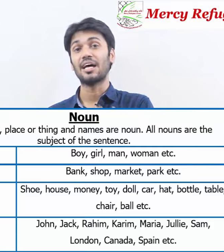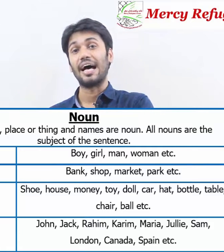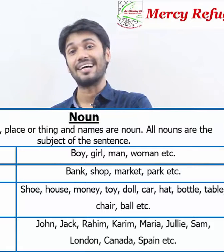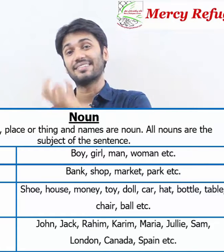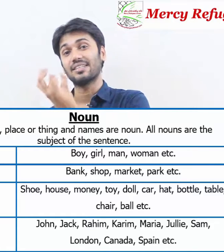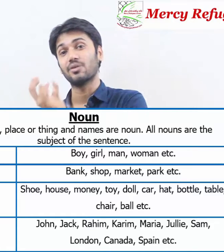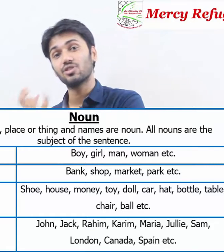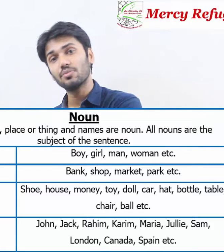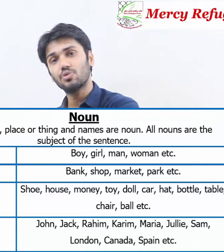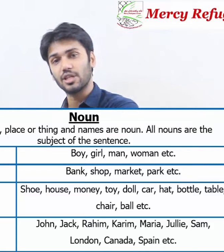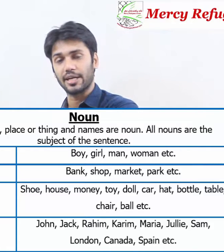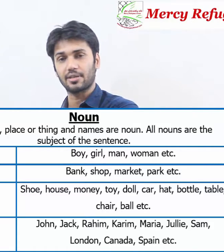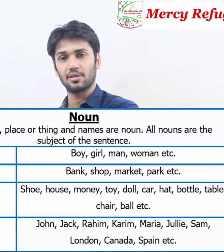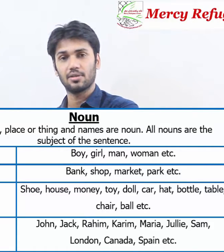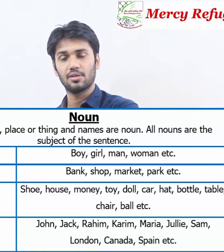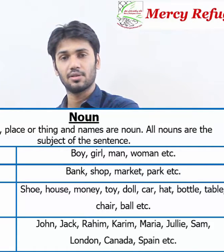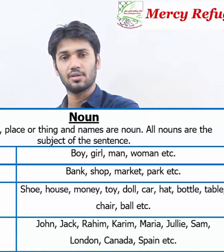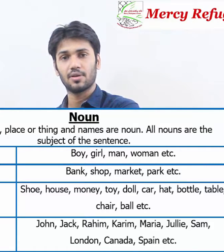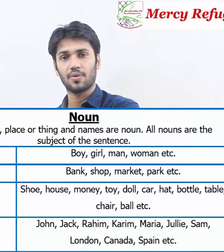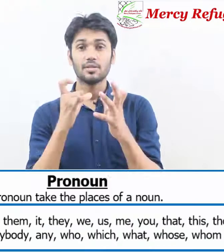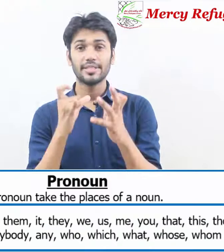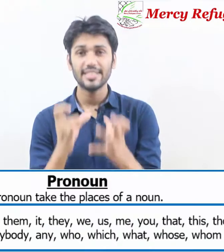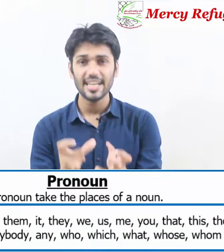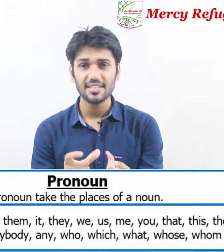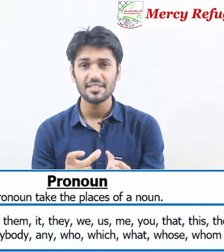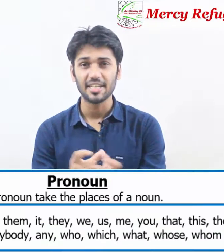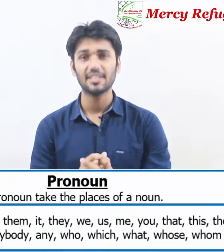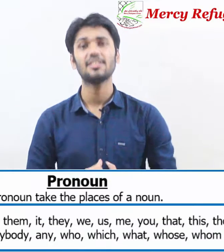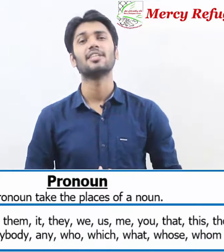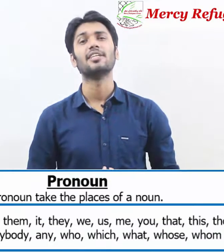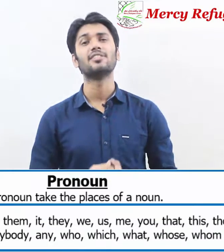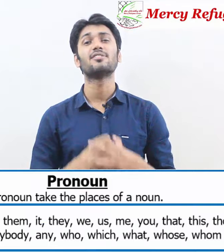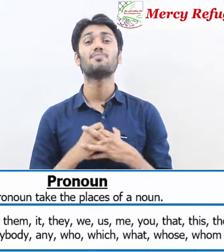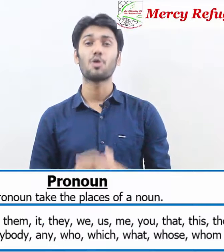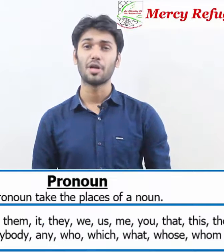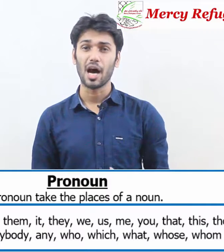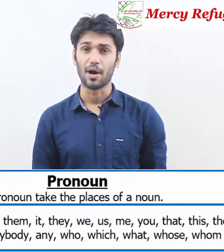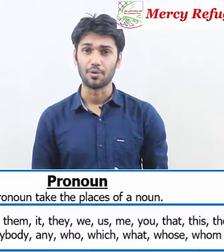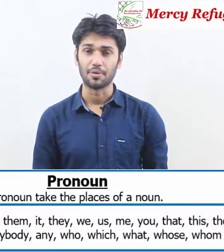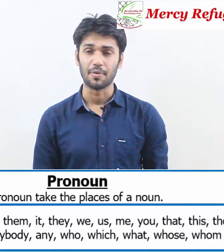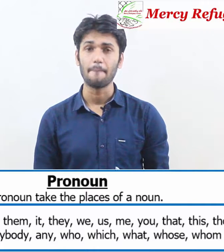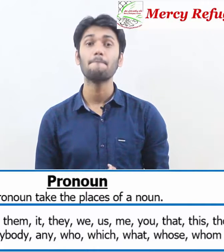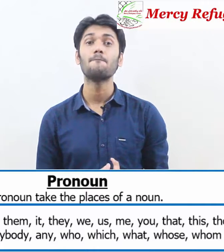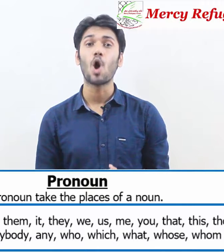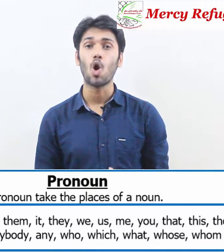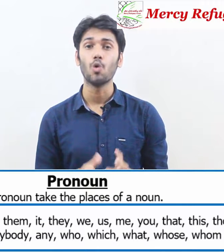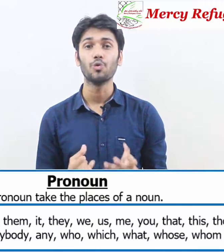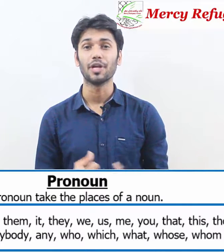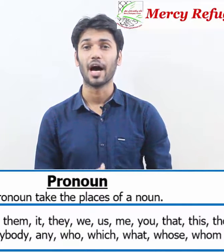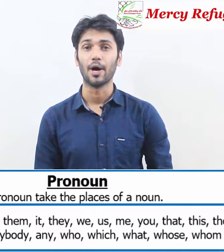as a subject the next thing is pronoun pronoun